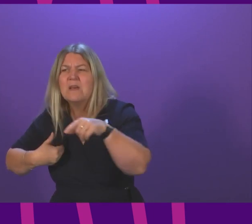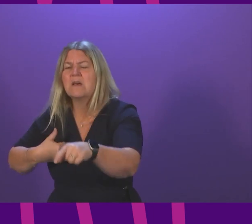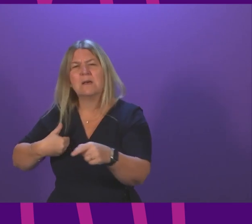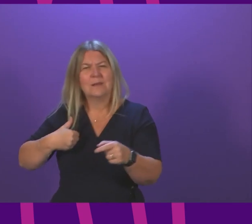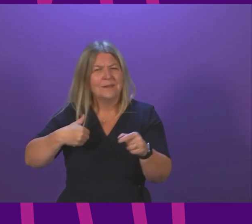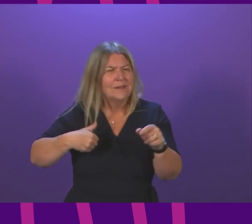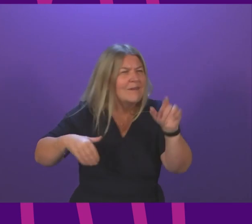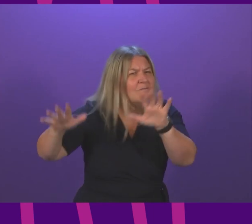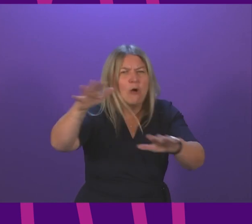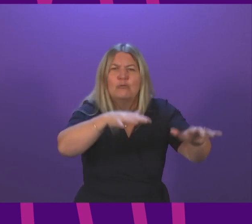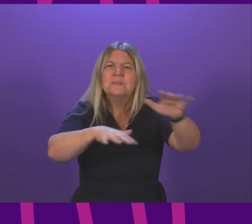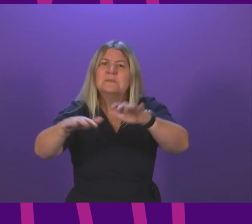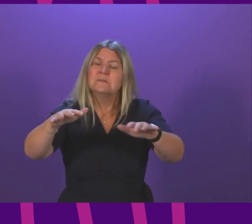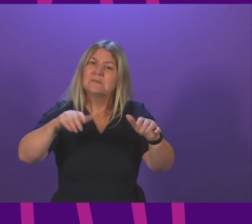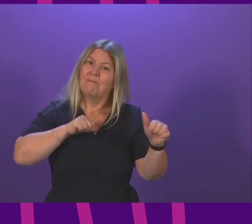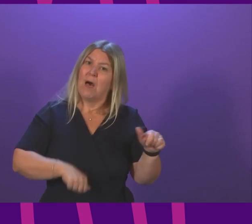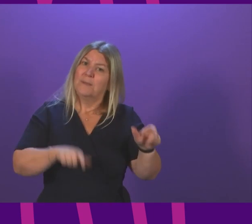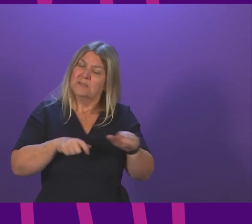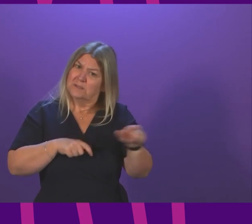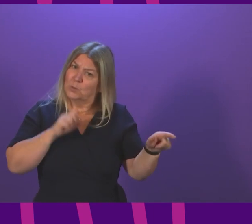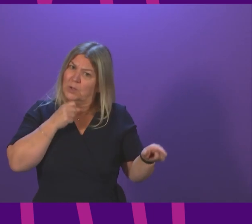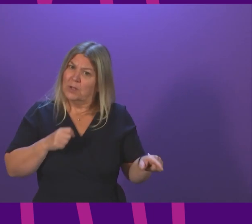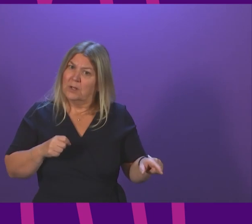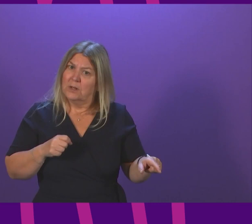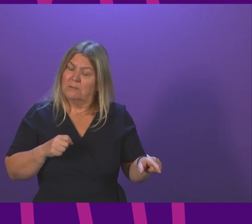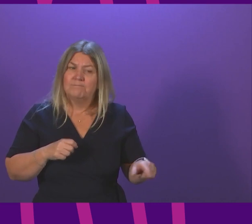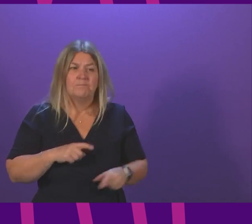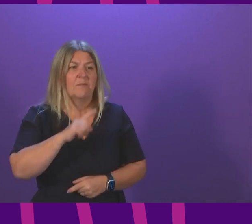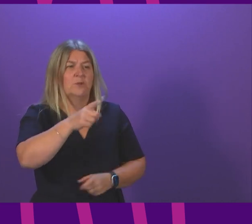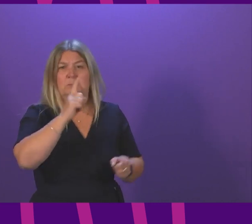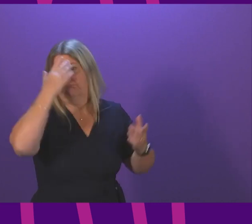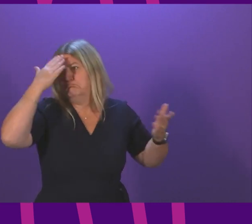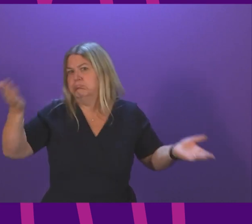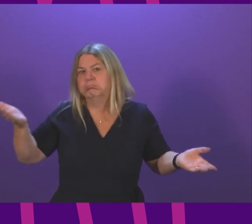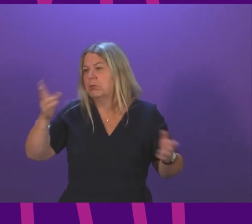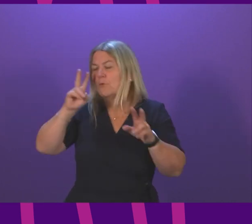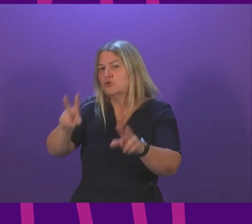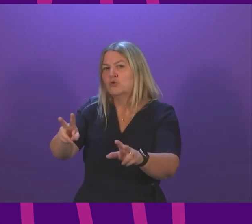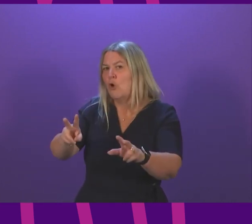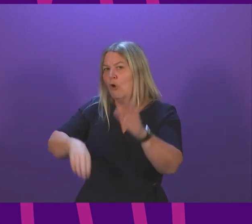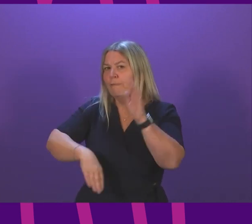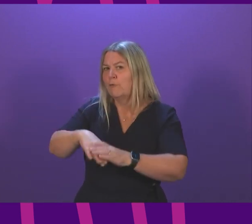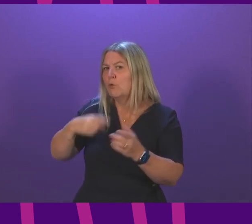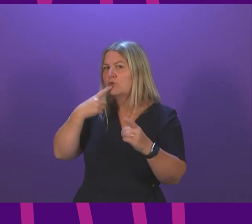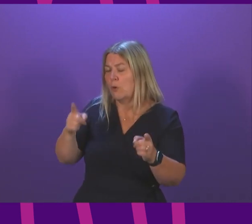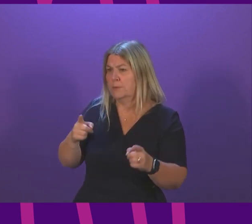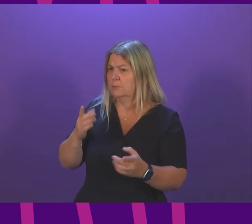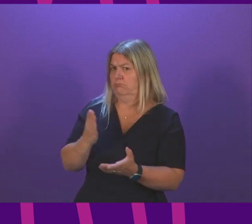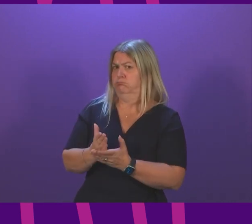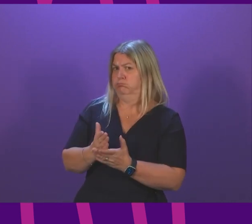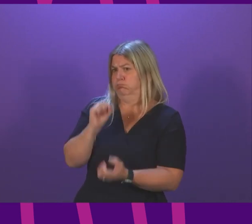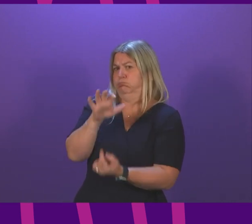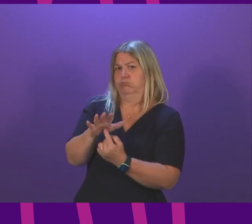first minister I've not seen those comments in full I'm happy to look at them and consider them carefully these are serious issues